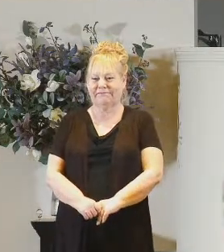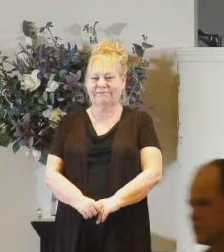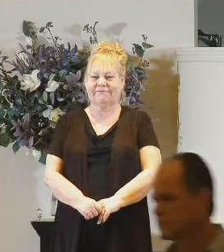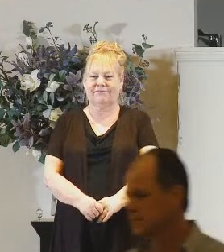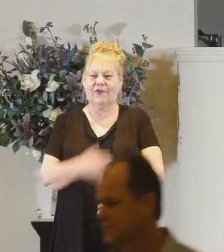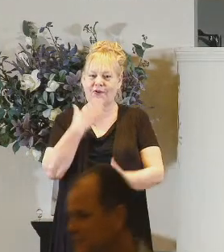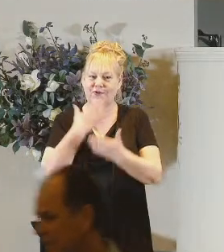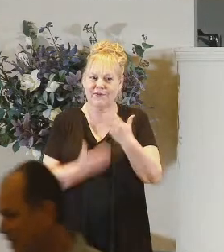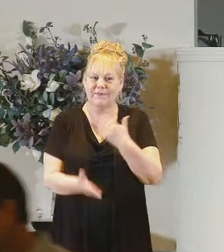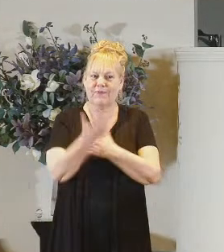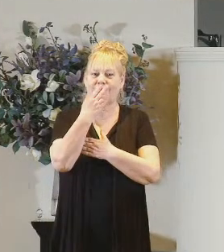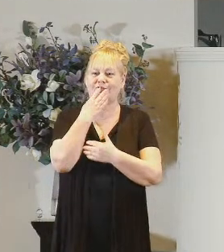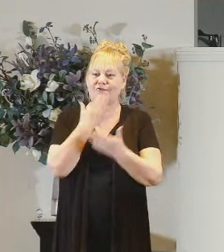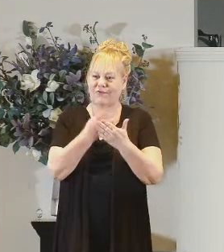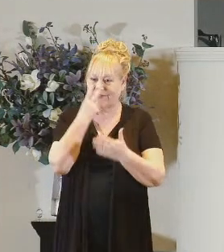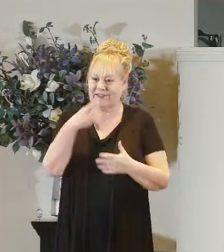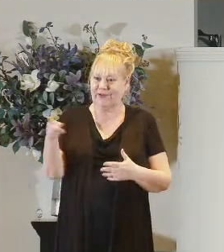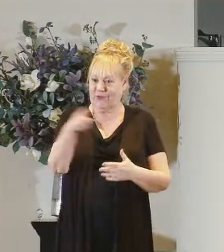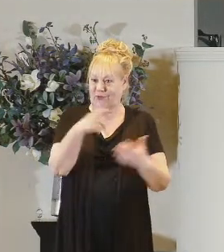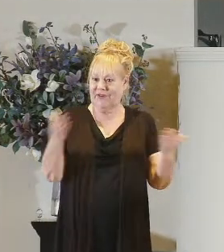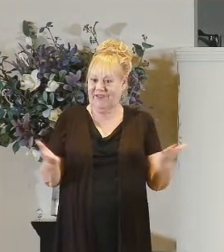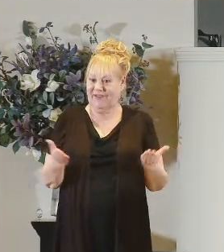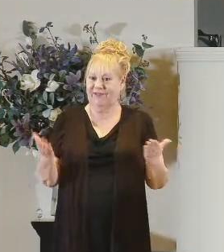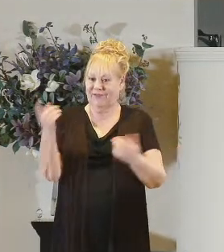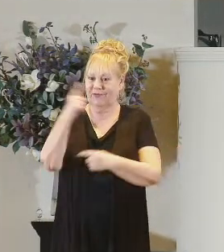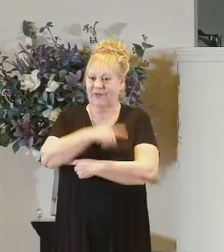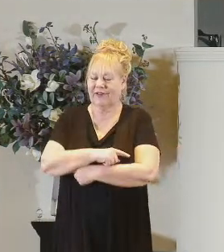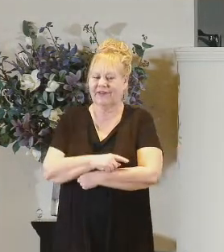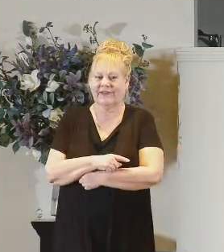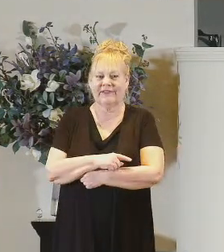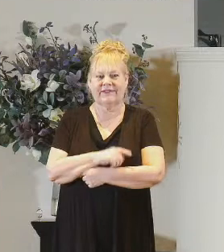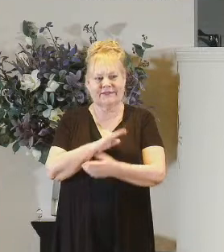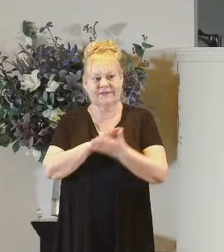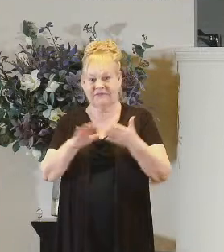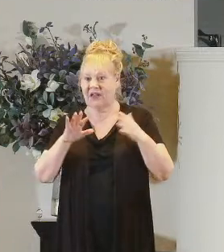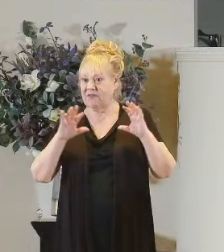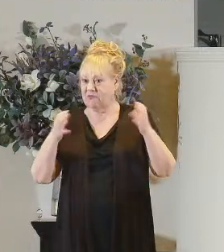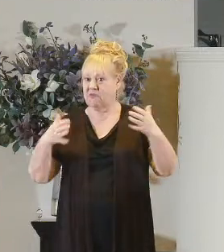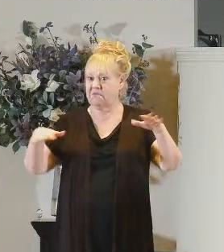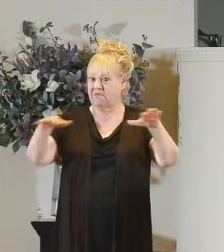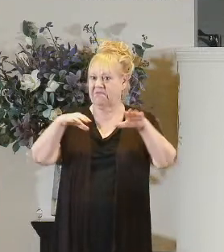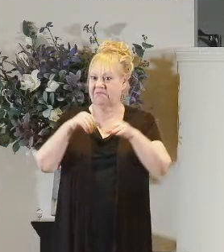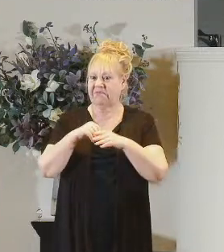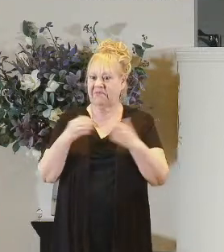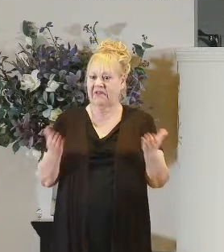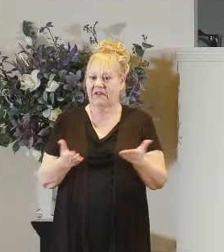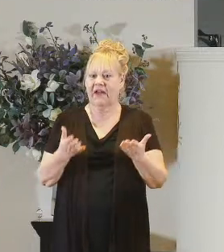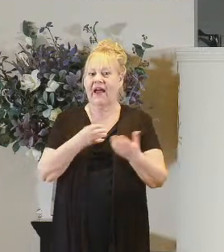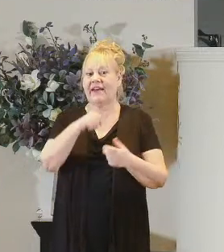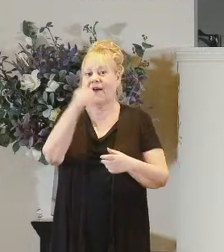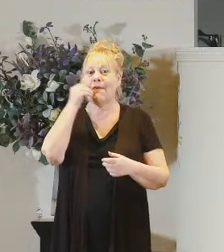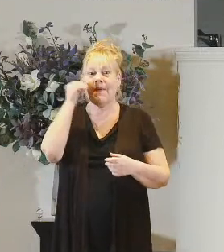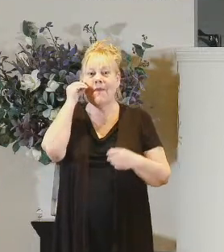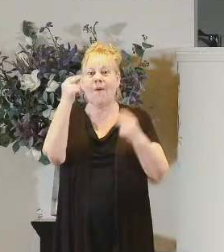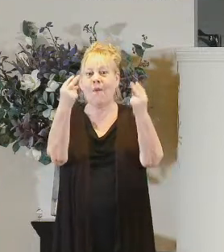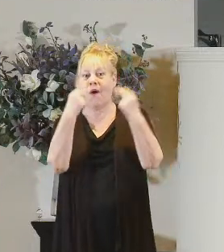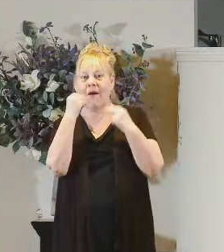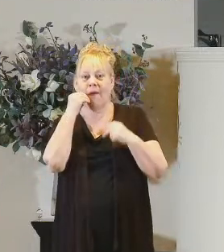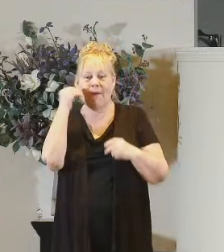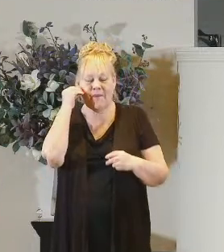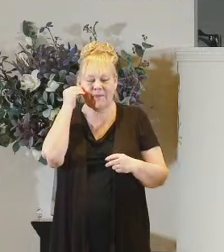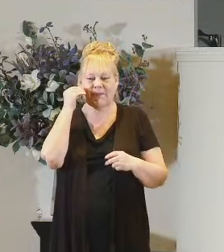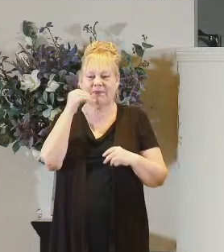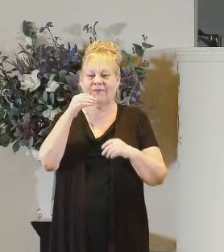good morning it's good to see you here today have a nice size crowd in the house and others at home watching on